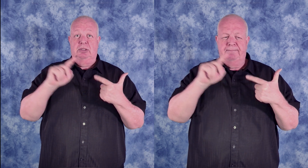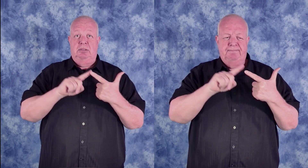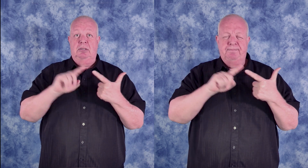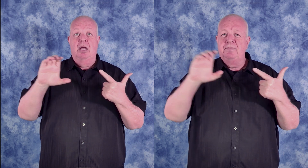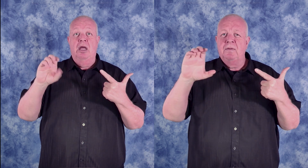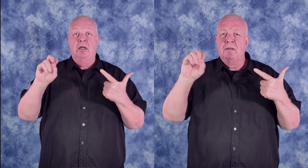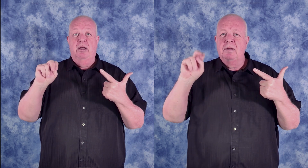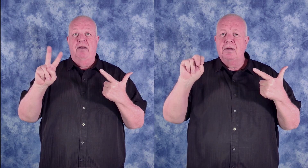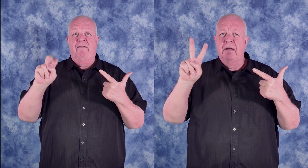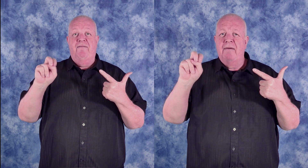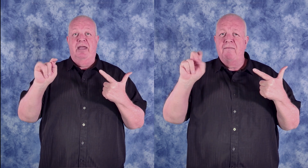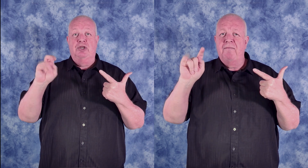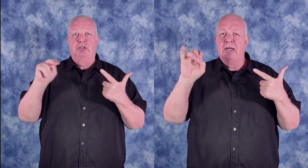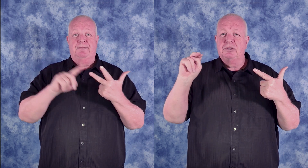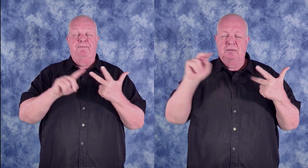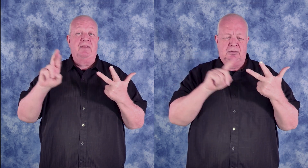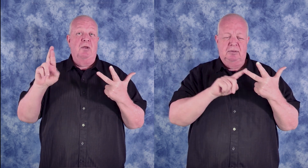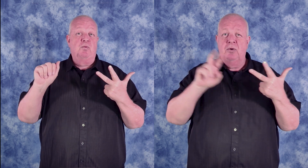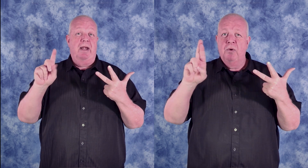convection, and radiation.